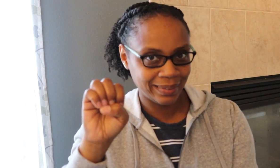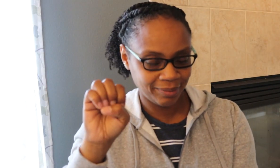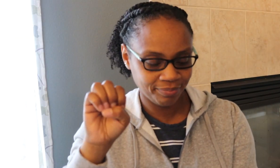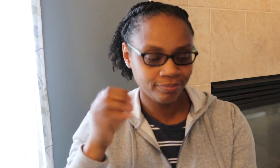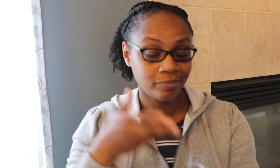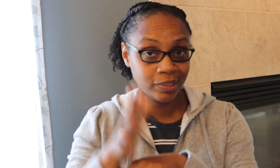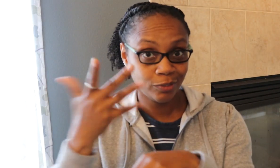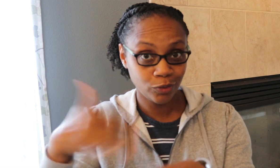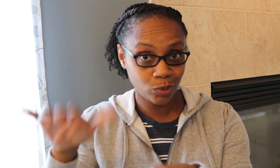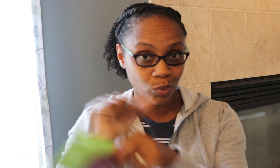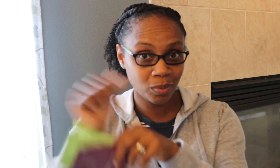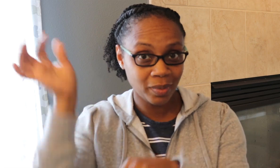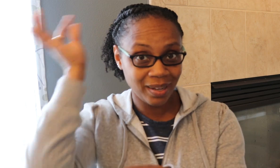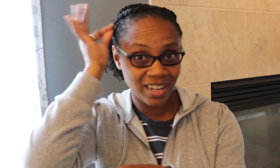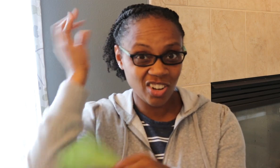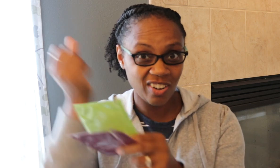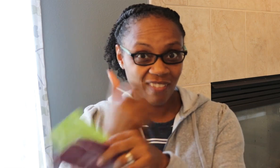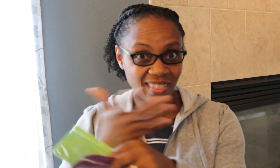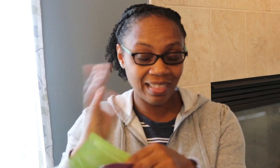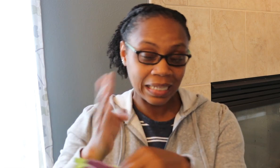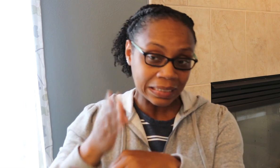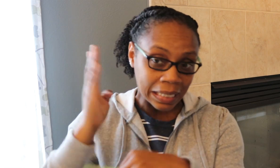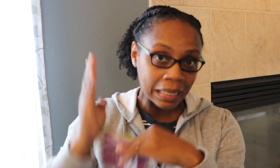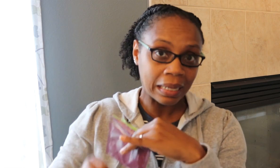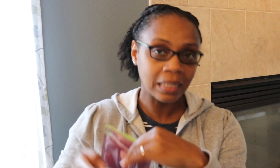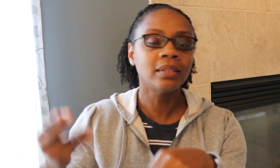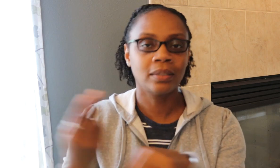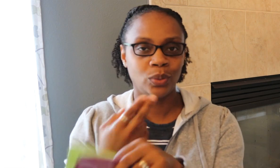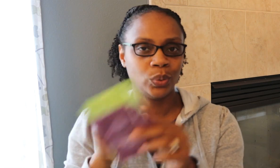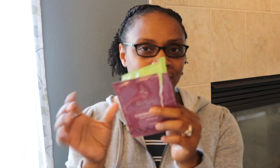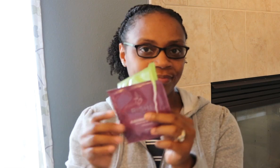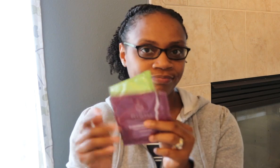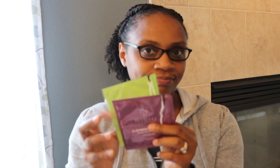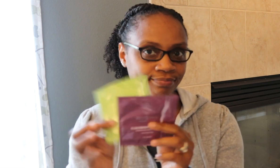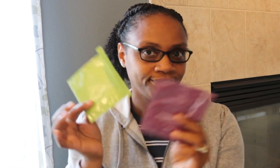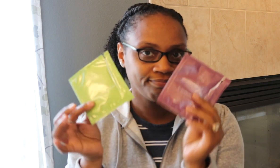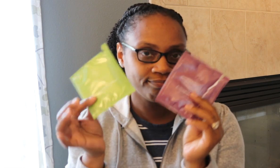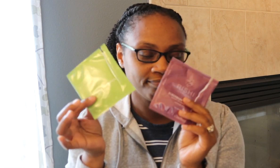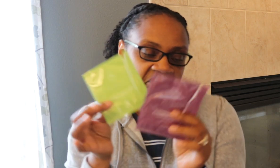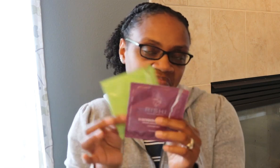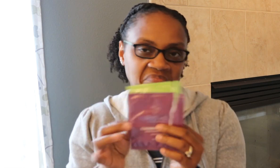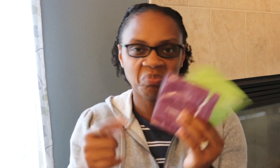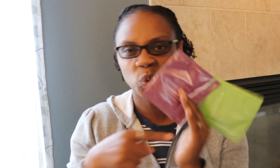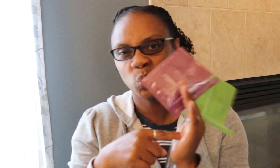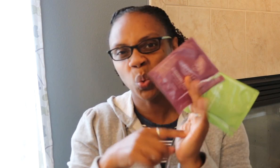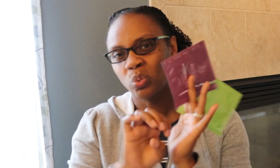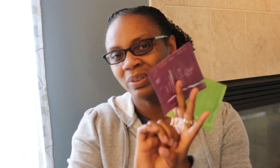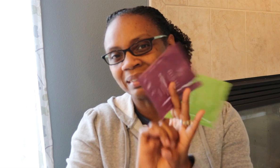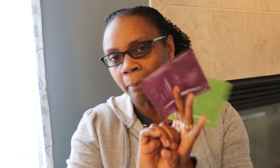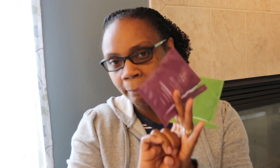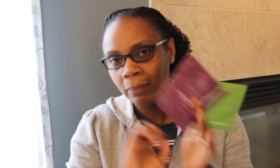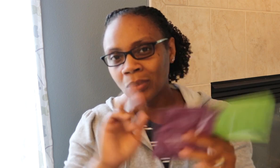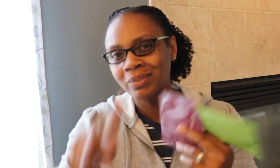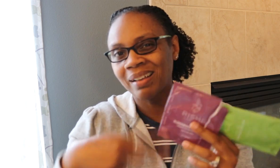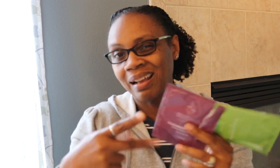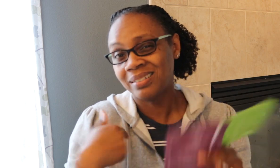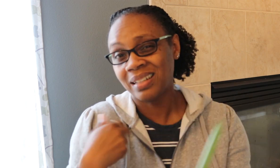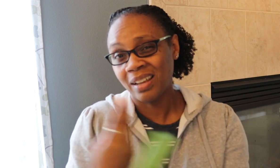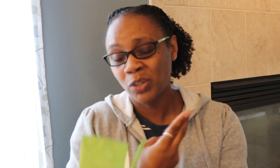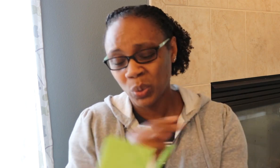rinses after I've done my wash day. At the very end, I will usually use some sort of tea rinse. So this is just a couple examples